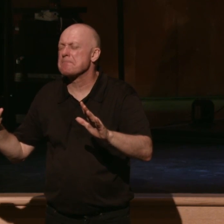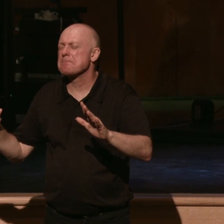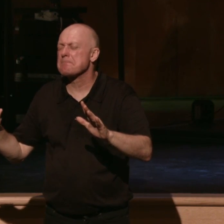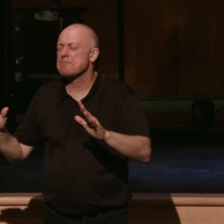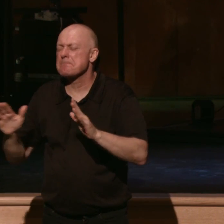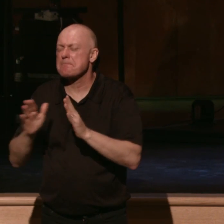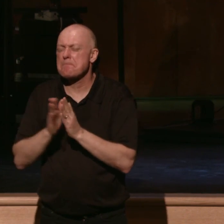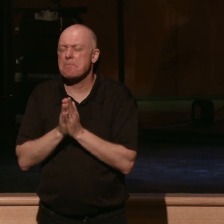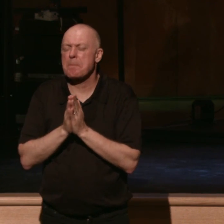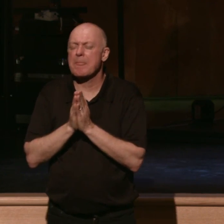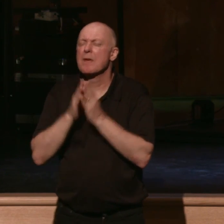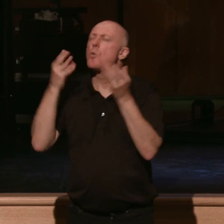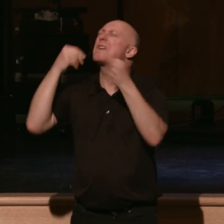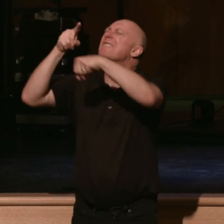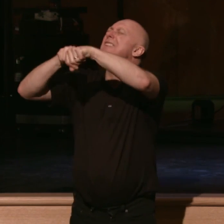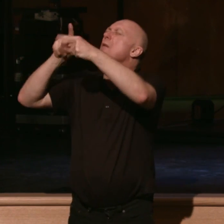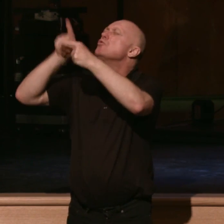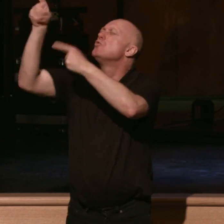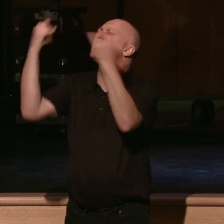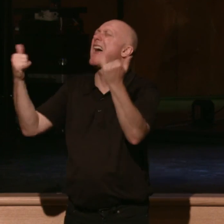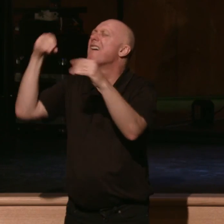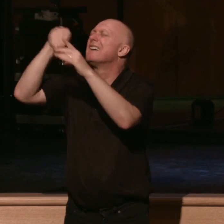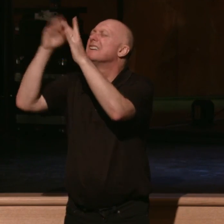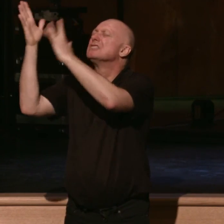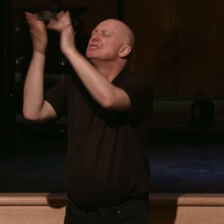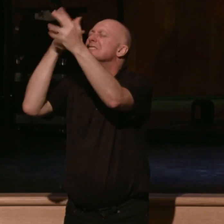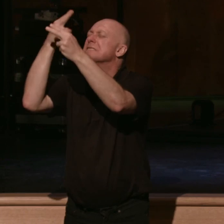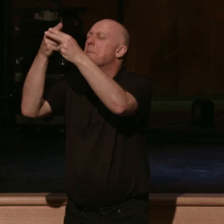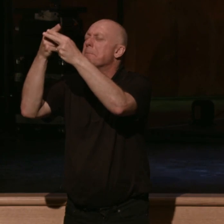We commit this time to you now in Jesus' name. Amen.